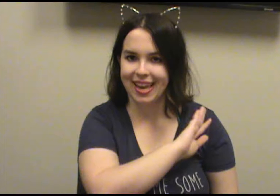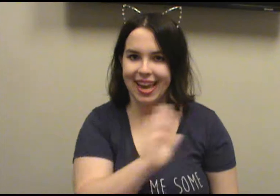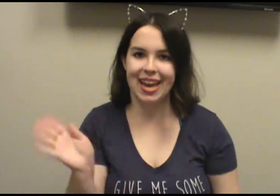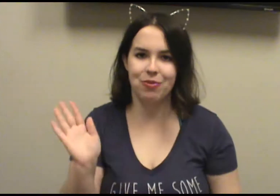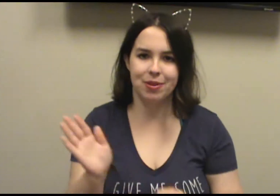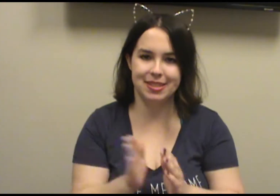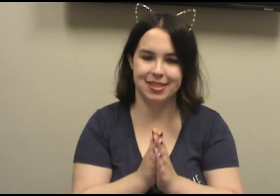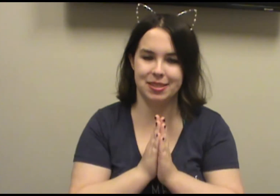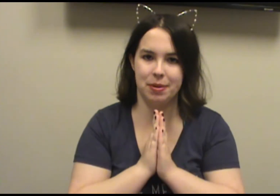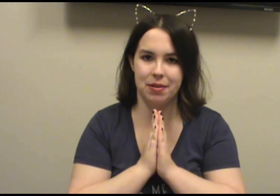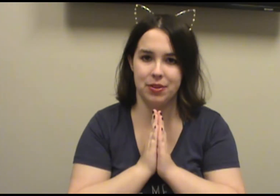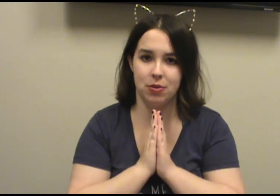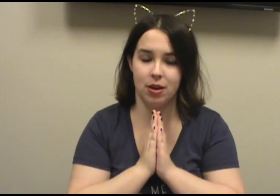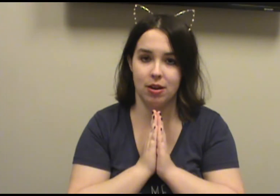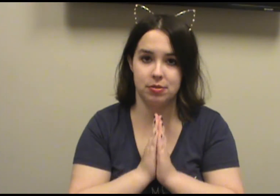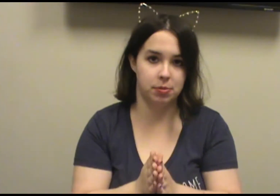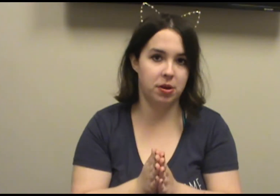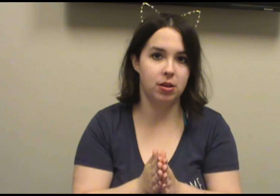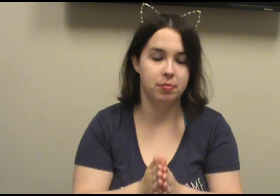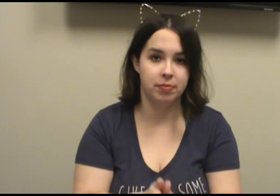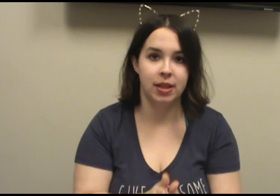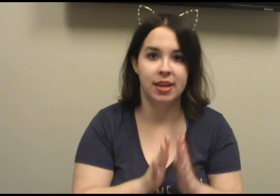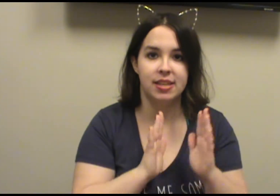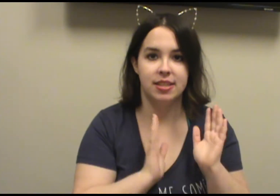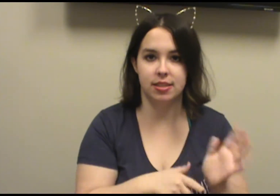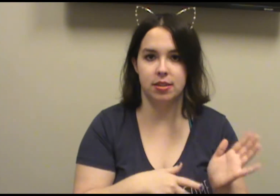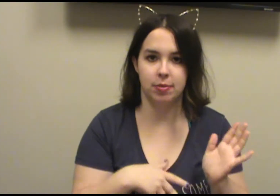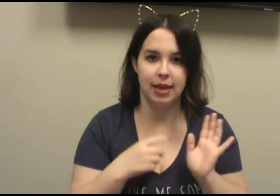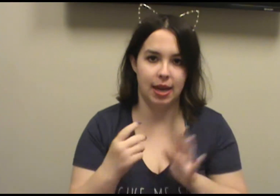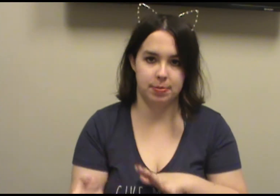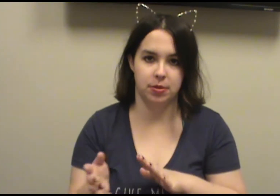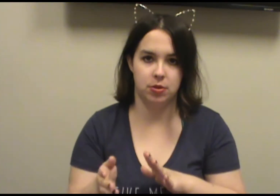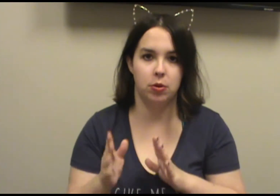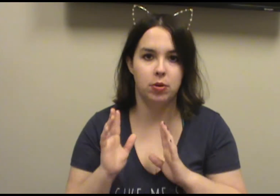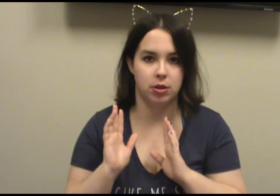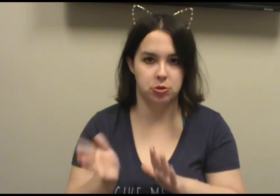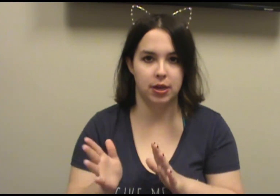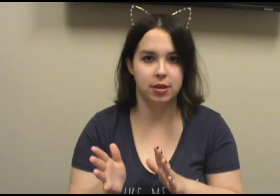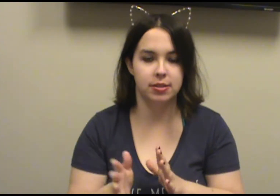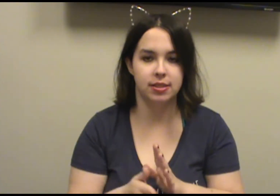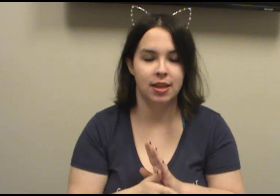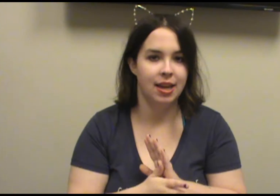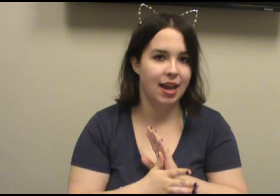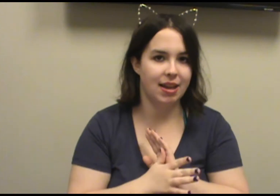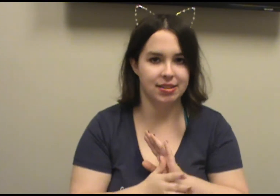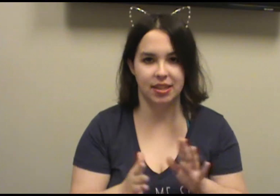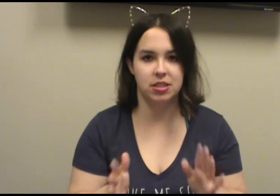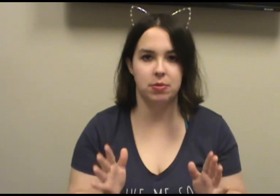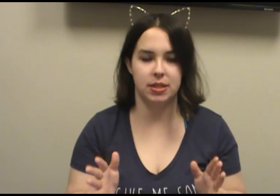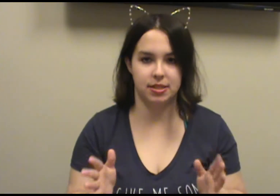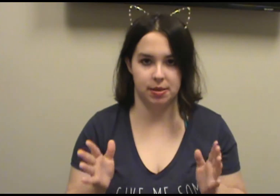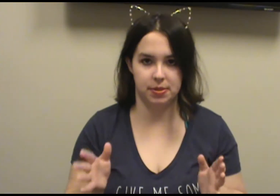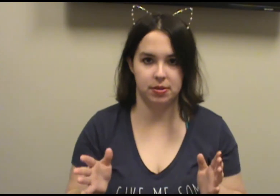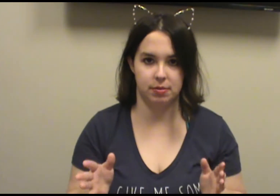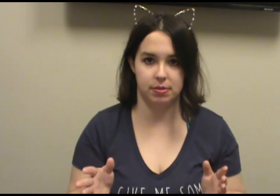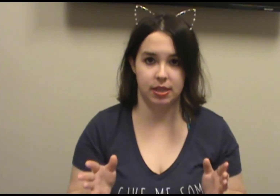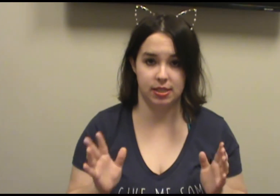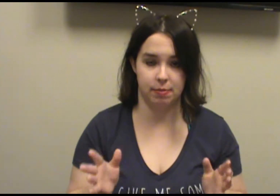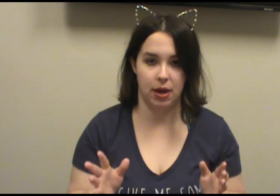Hey everyone, this is my review of Supergirl, Season 3, Episode 2, called Triggers, and essentially what this episode is about